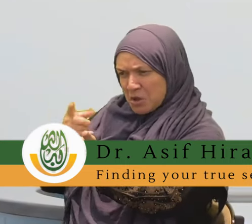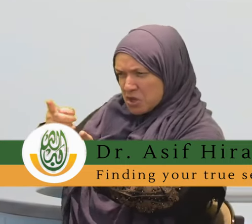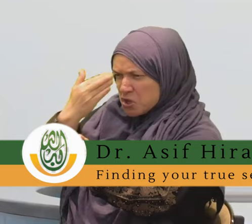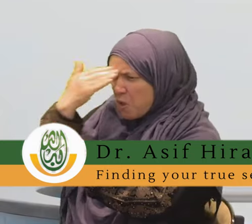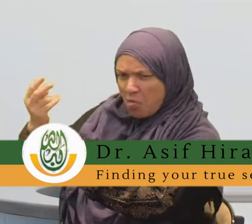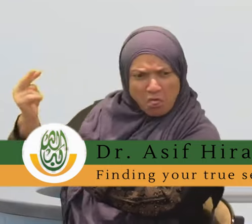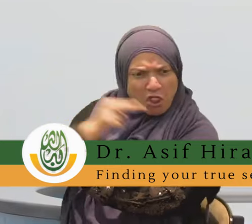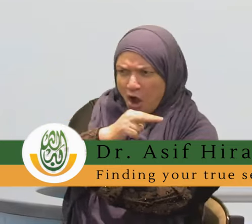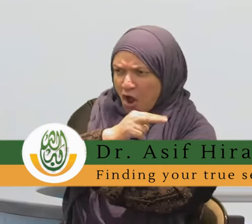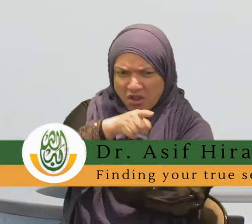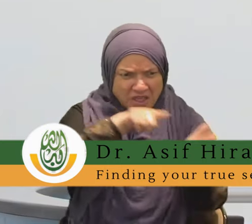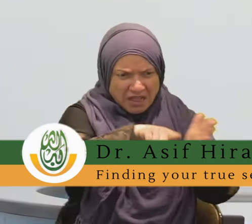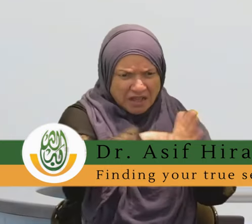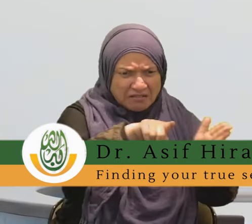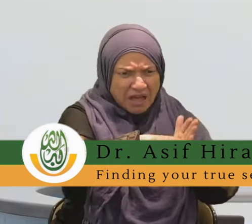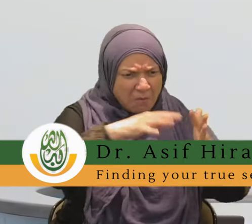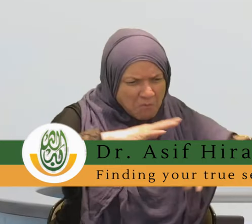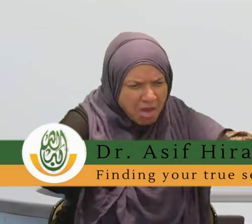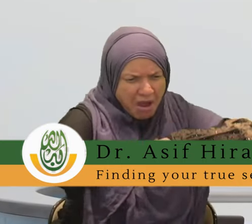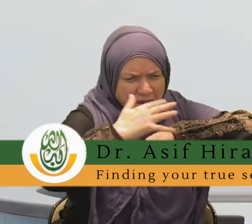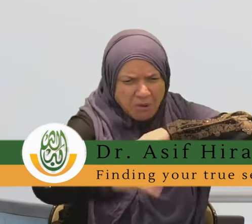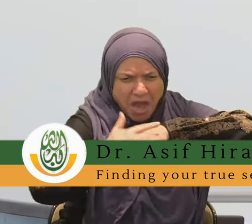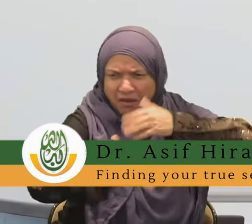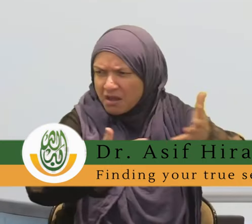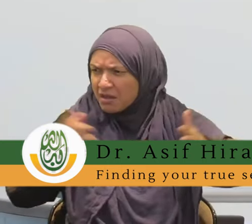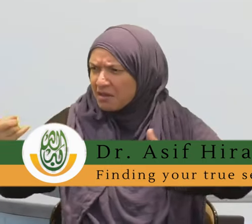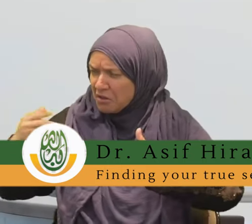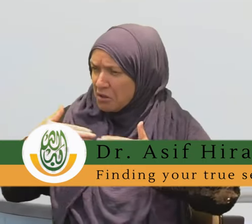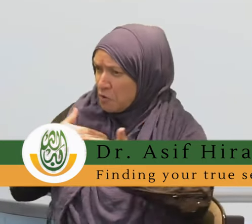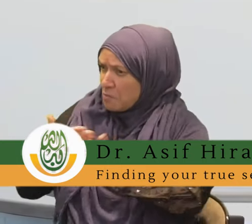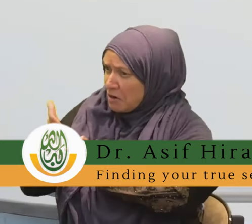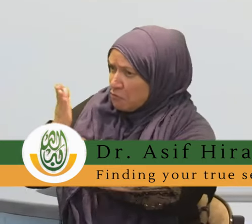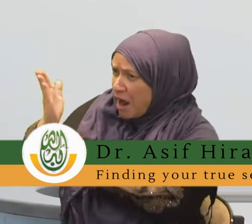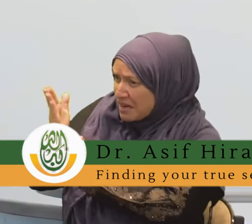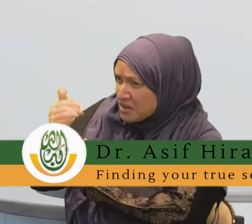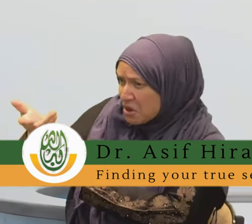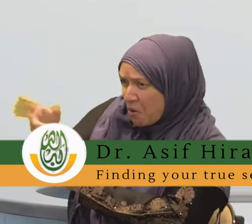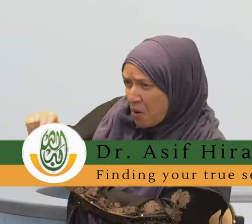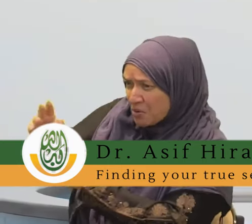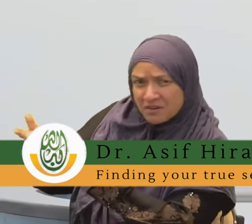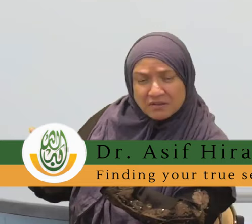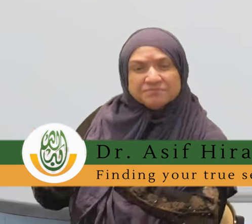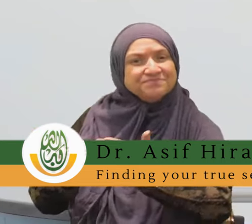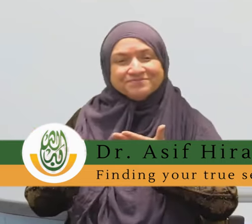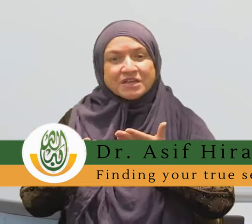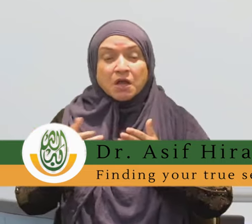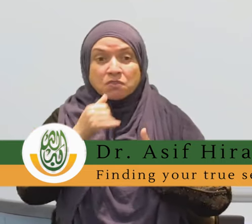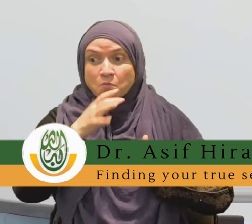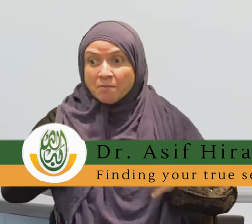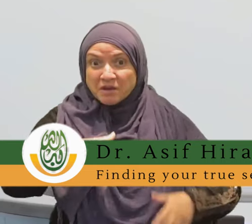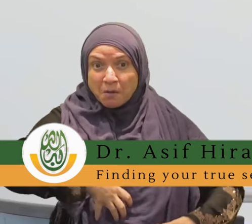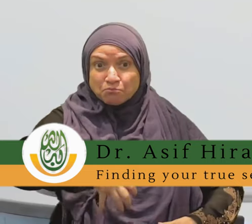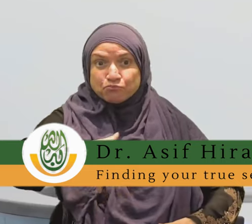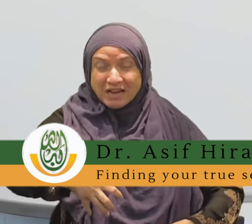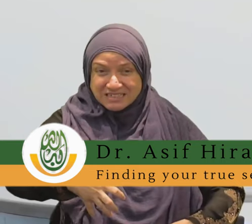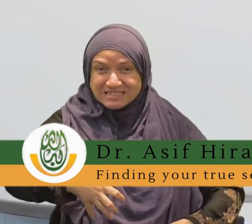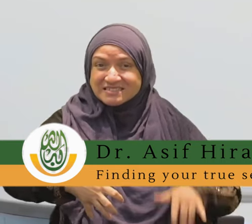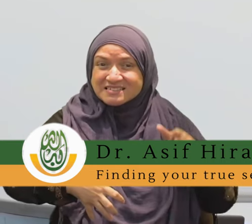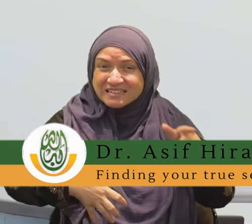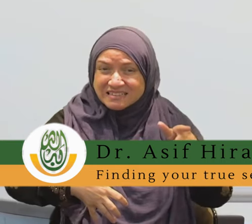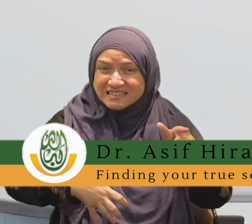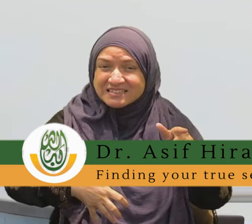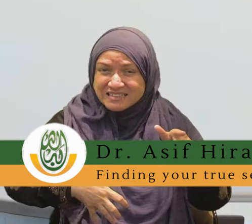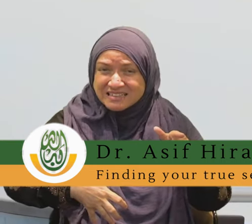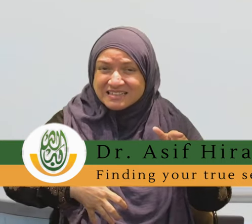woman, the pregnant woman in Palestine, they have to go through miscarriage. They are concerned because the Barbie did not get a nomination for